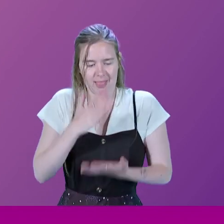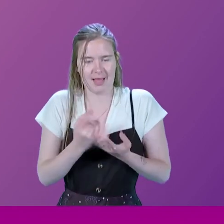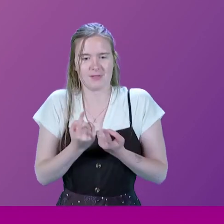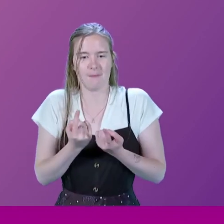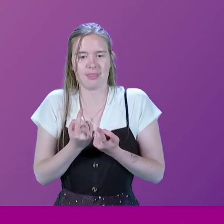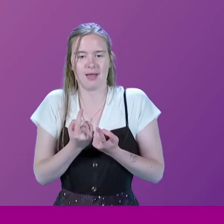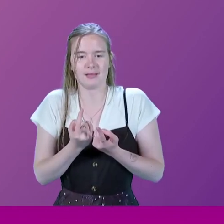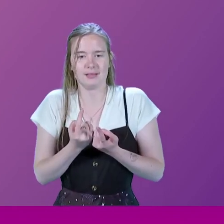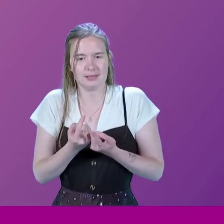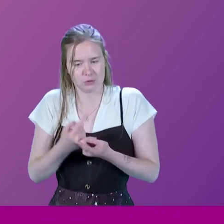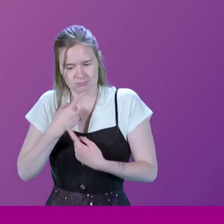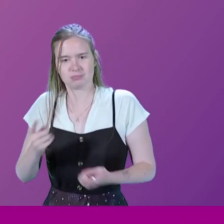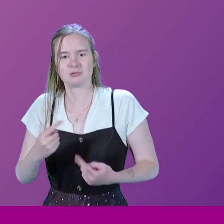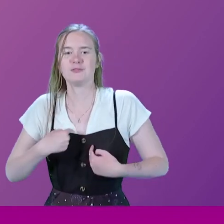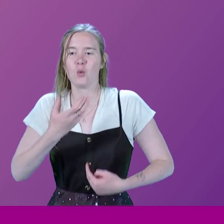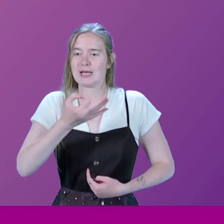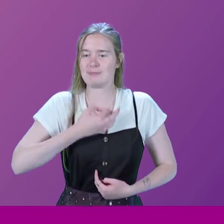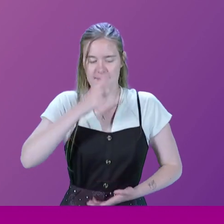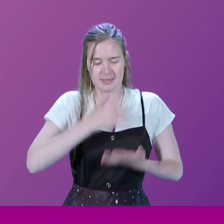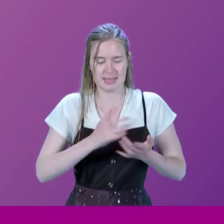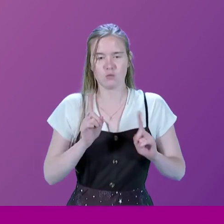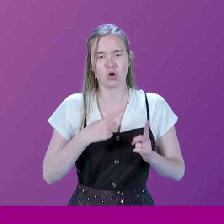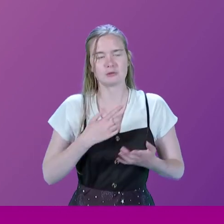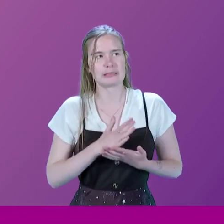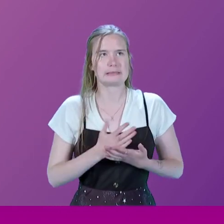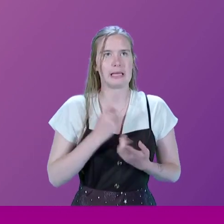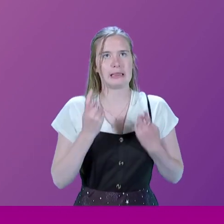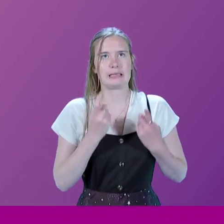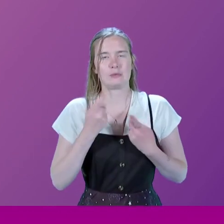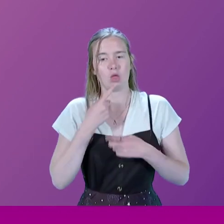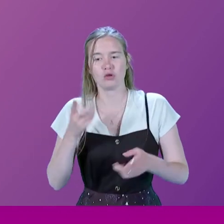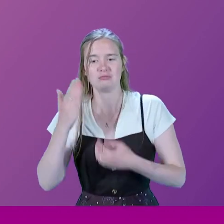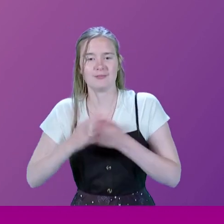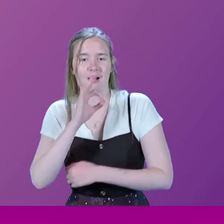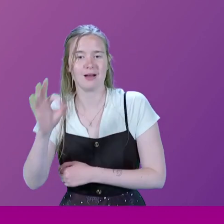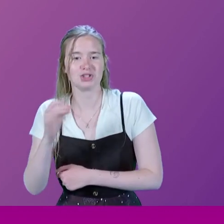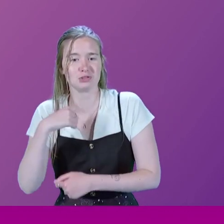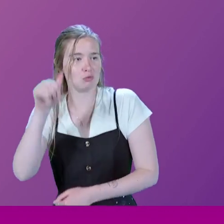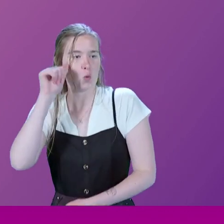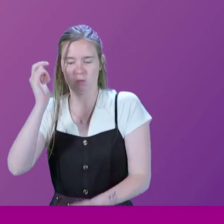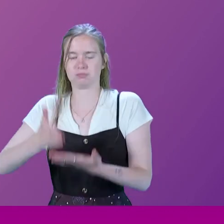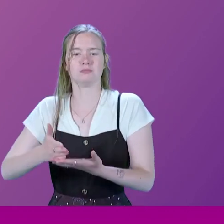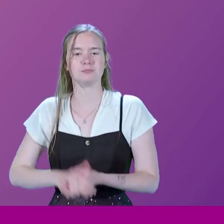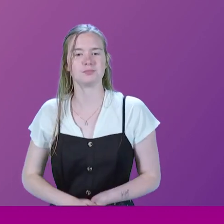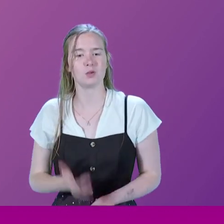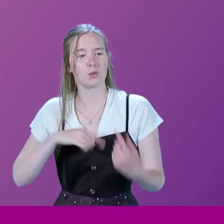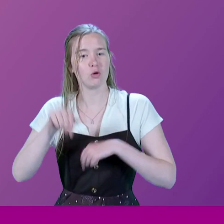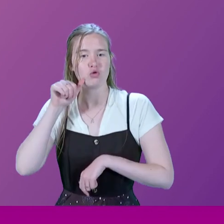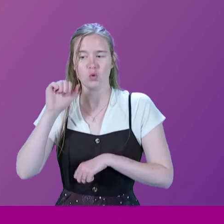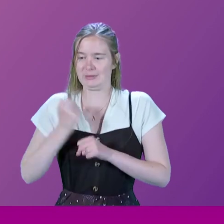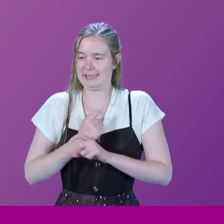believe, I'll probably have to think about it for a while. But with her, you never had to ask. So we all knew what we were doing.